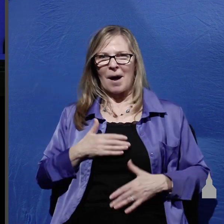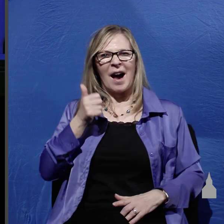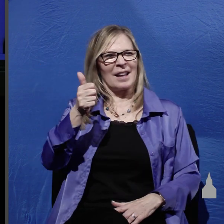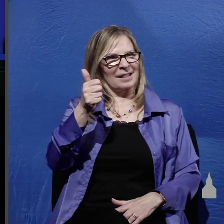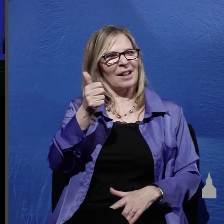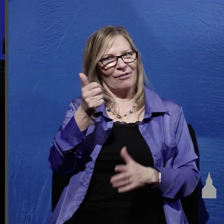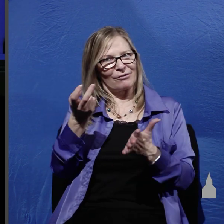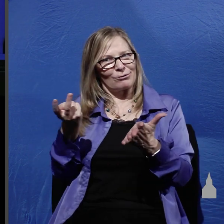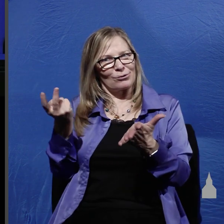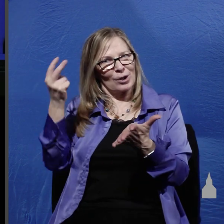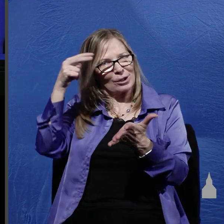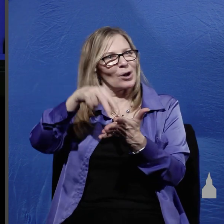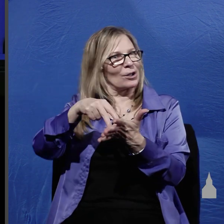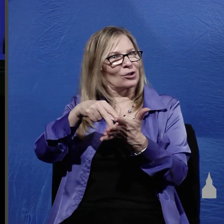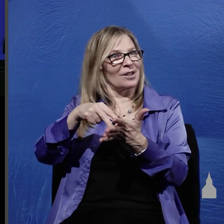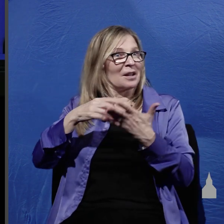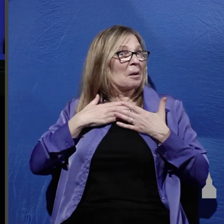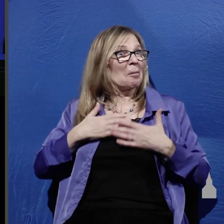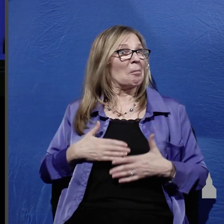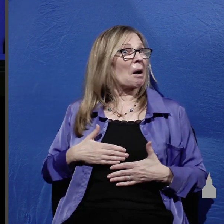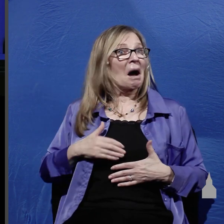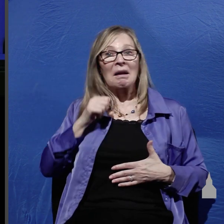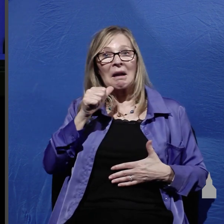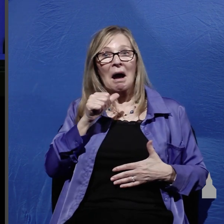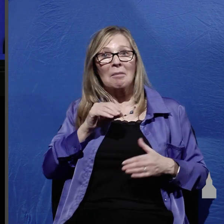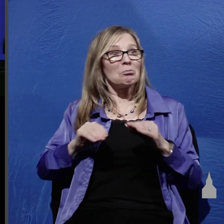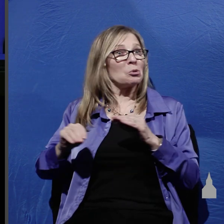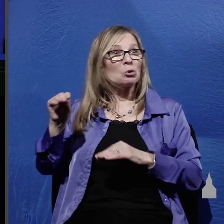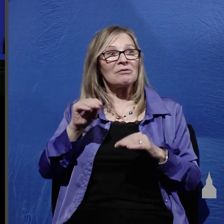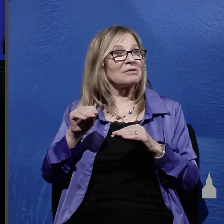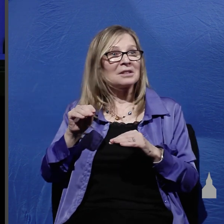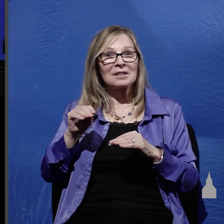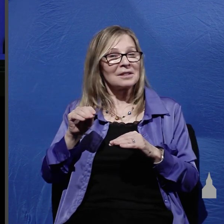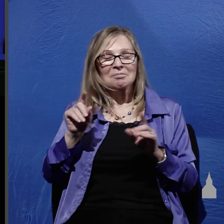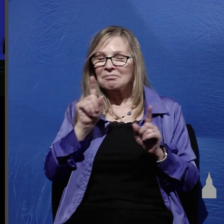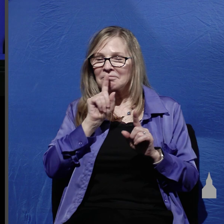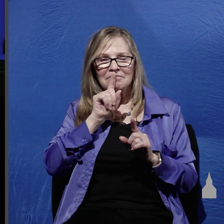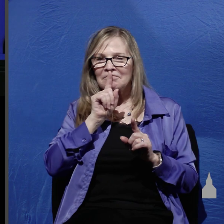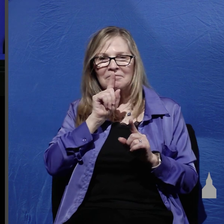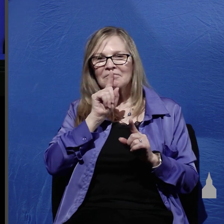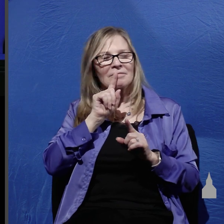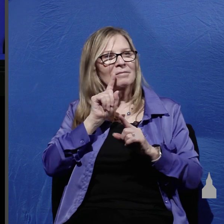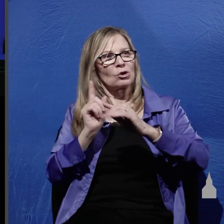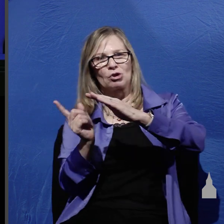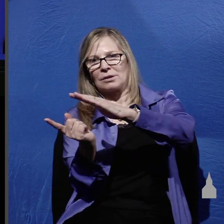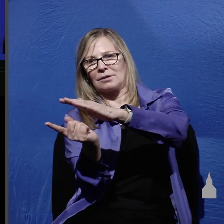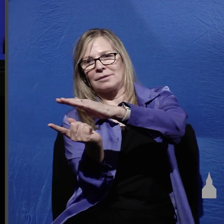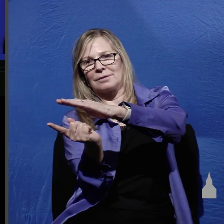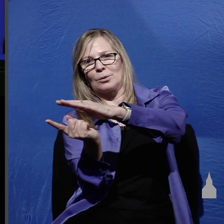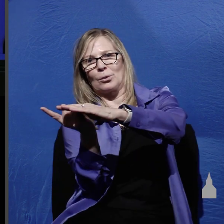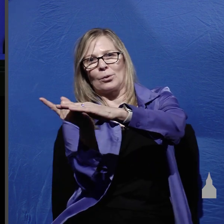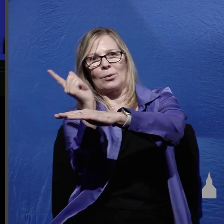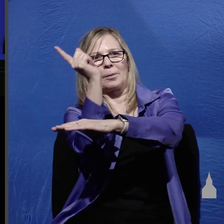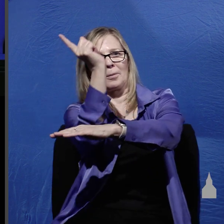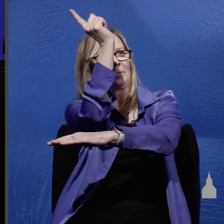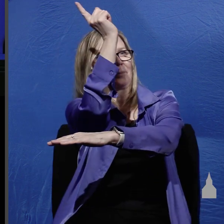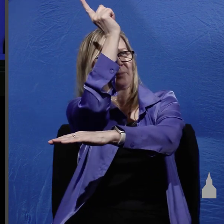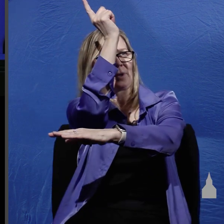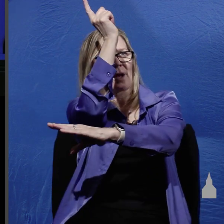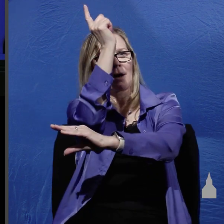his body wasn't moved it just passed through the clothes and just